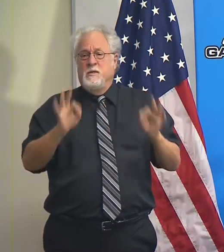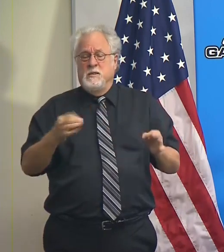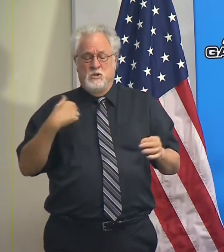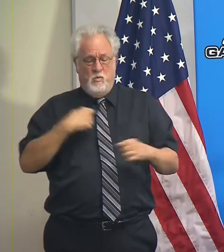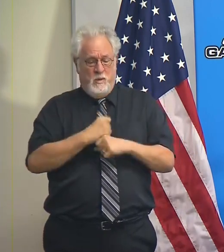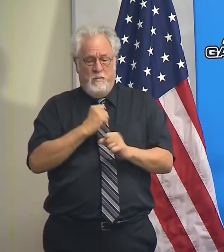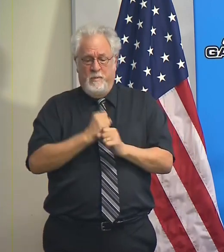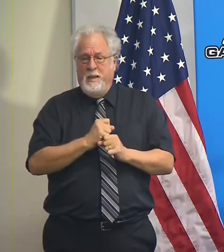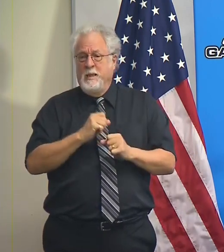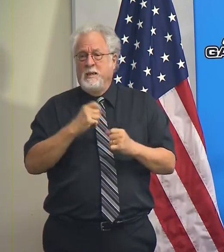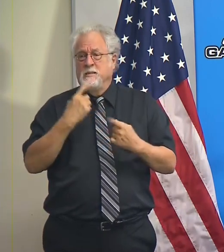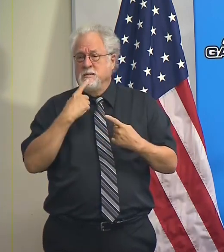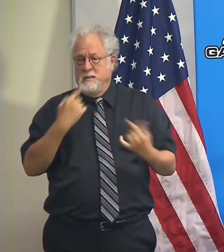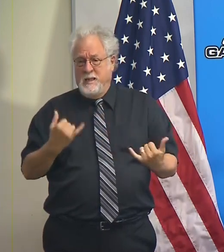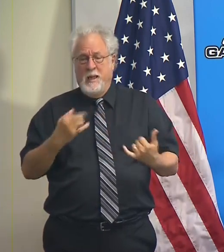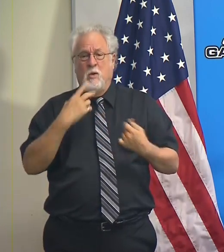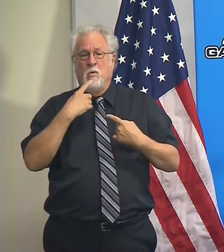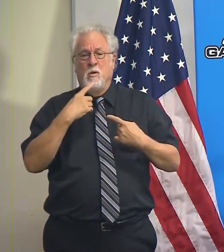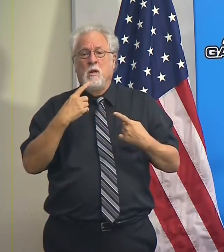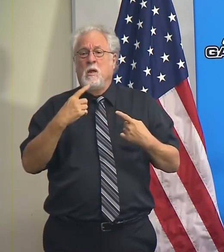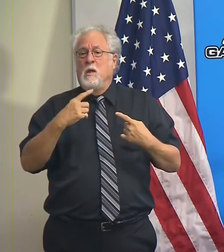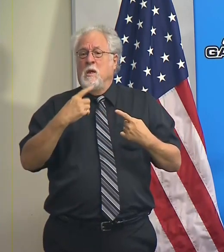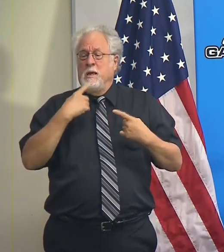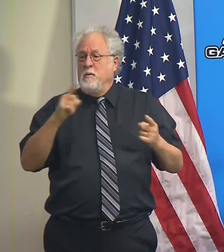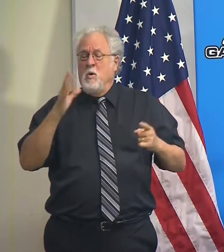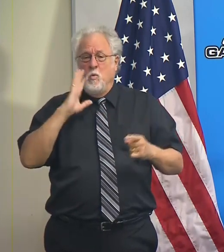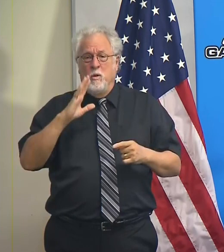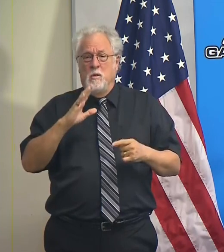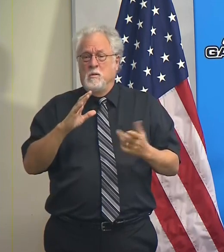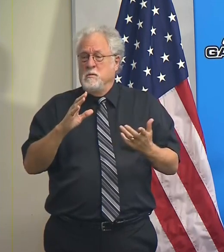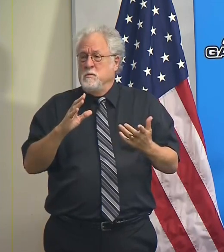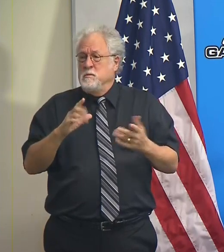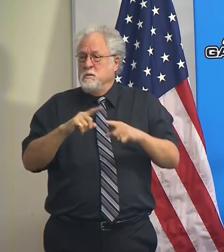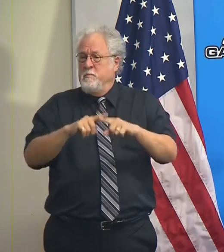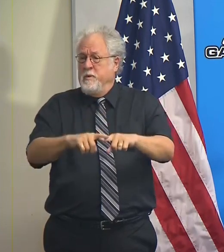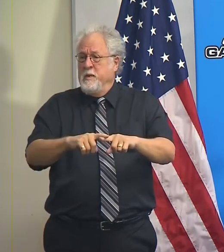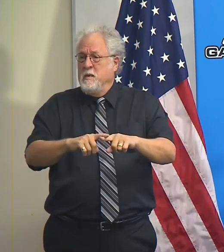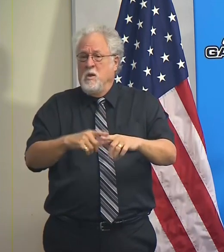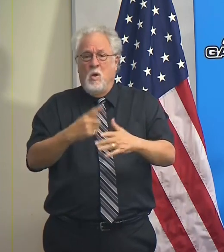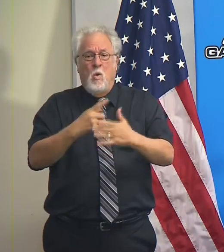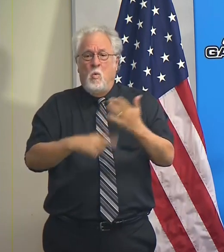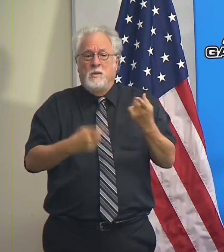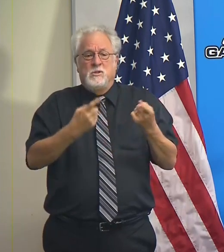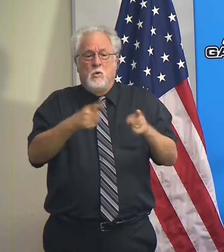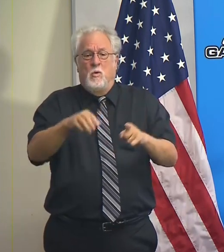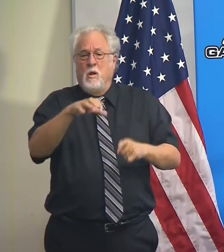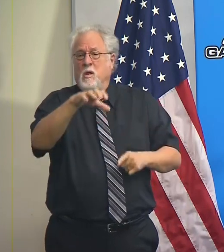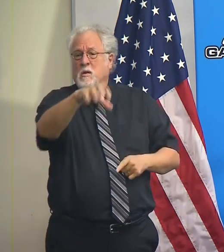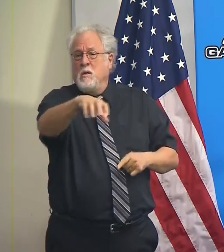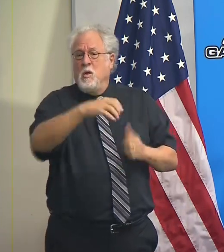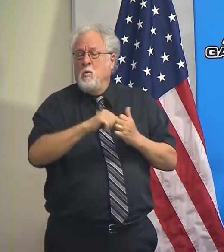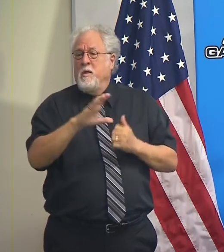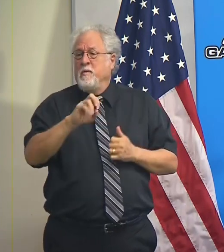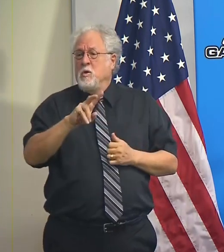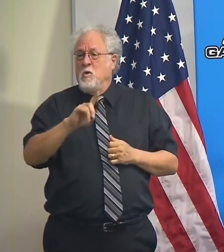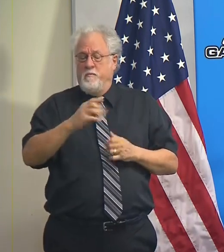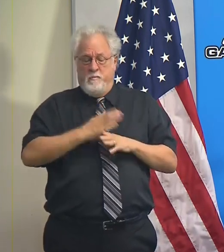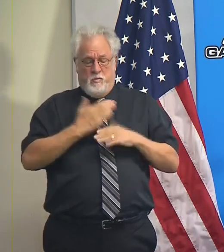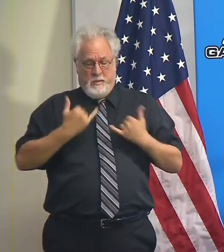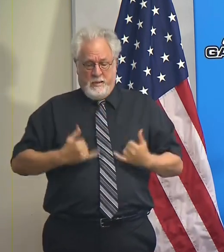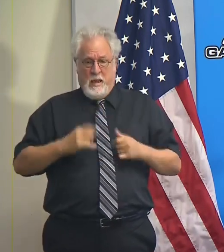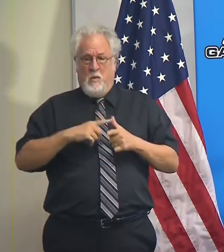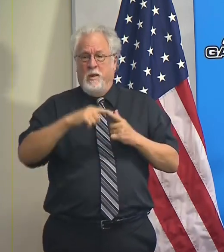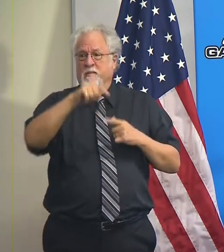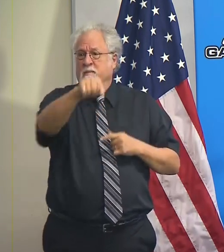today or whatever announcement we make today, it's always going to be subject as to what's going on with respect to COVID between now and then